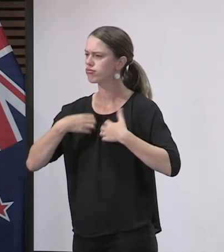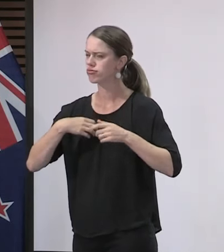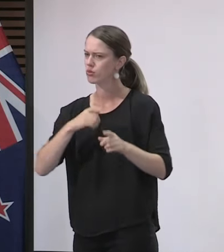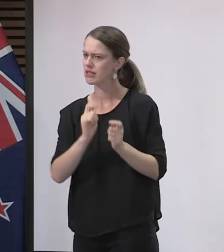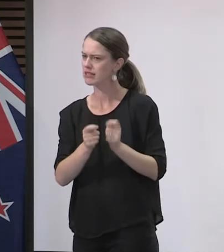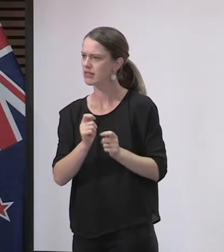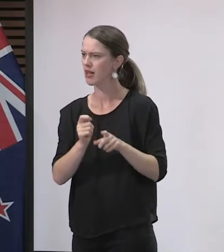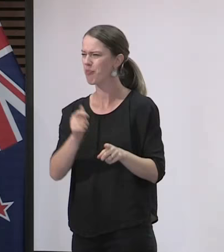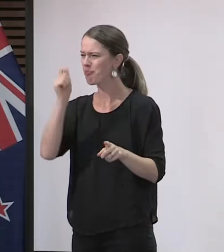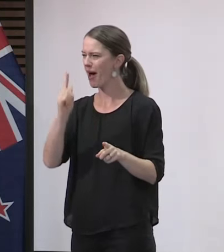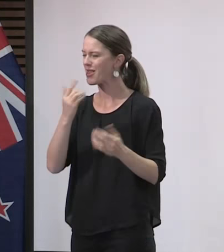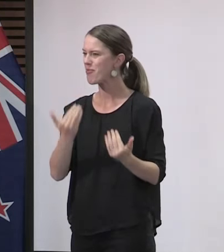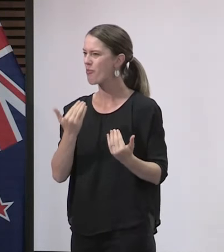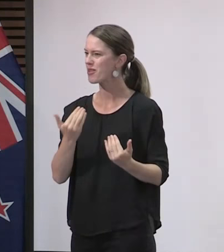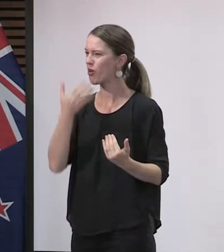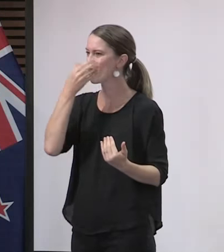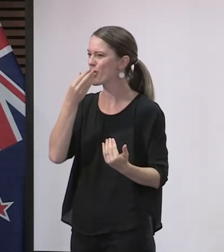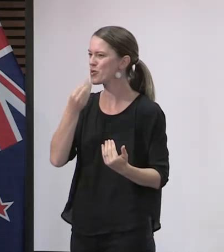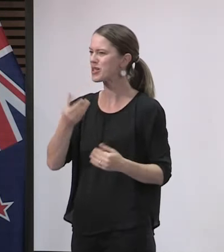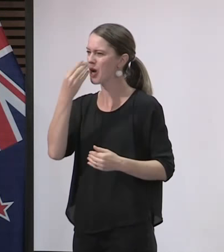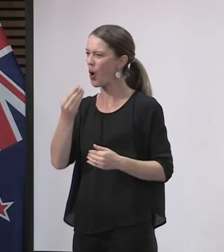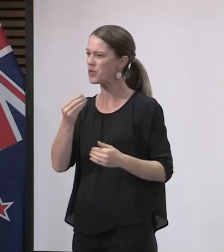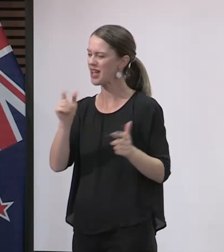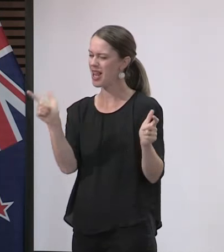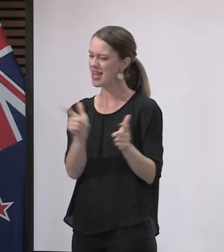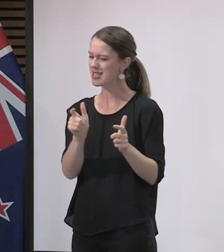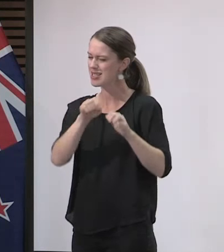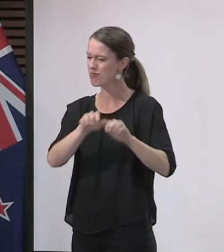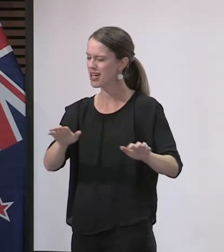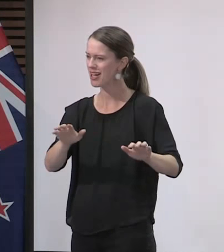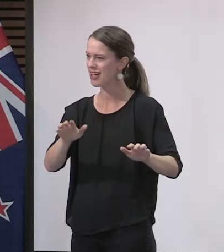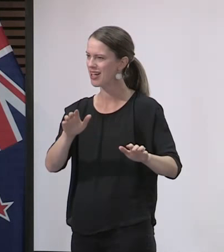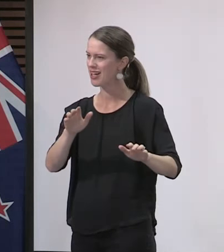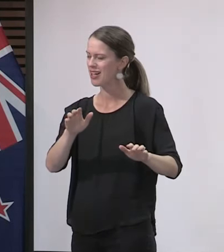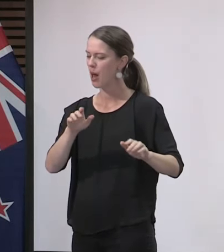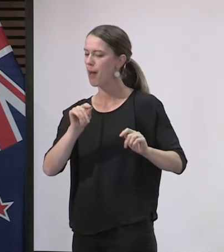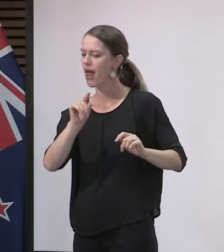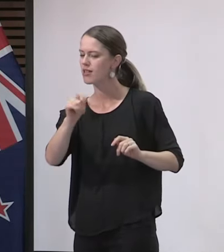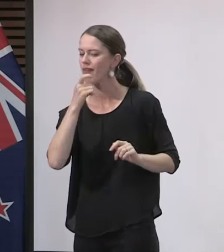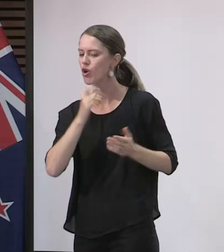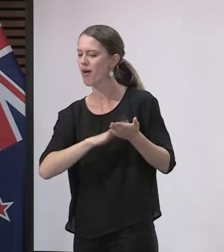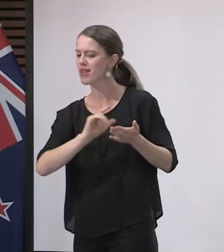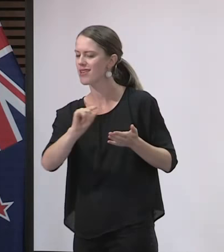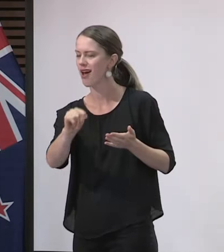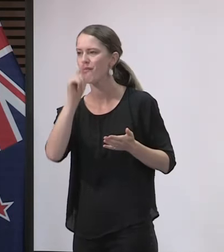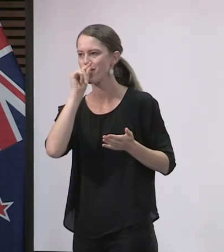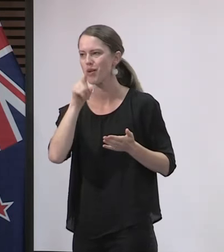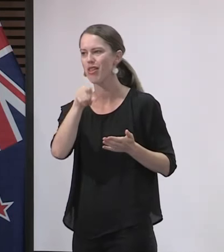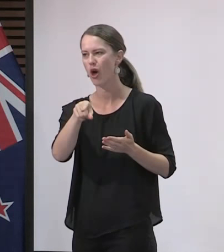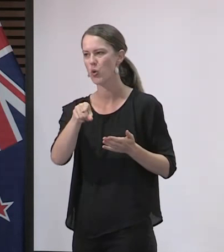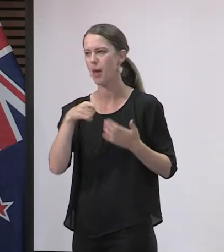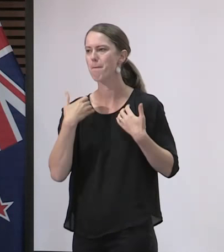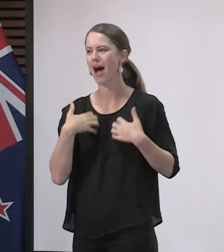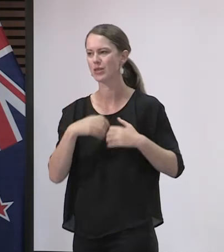levels of viruses circulating in the community, there will be less of those now than there might be in a couple of months' time when we start to head into winter. So